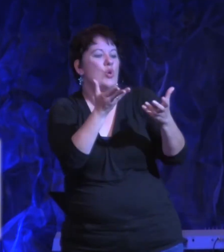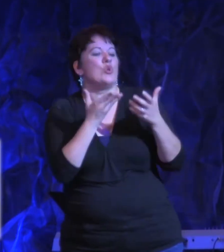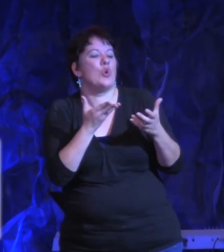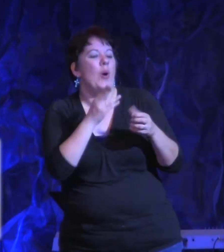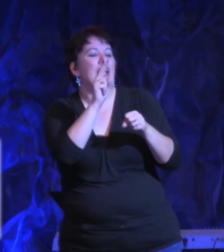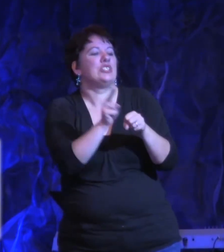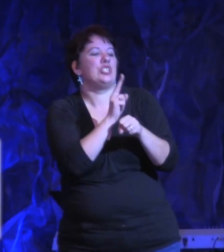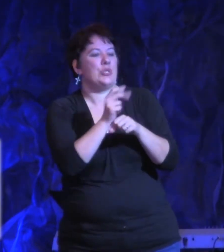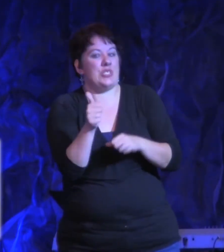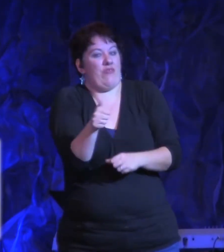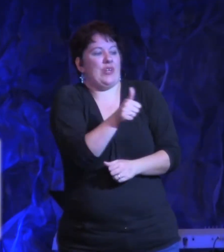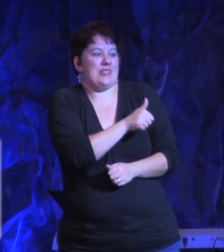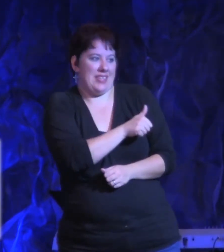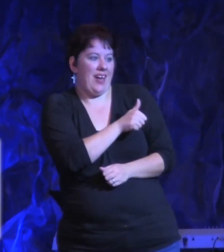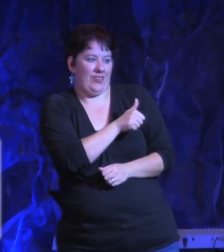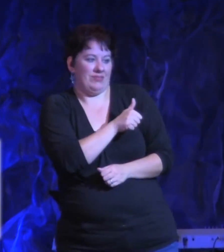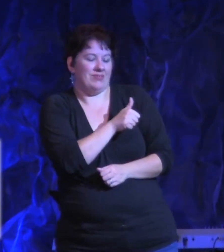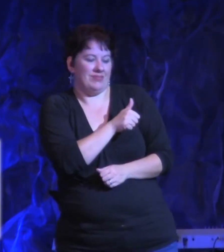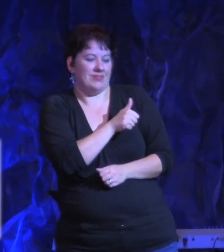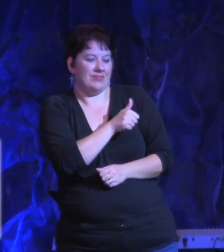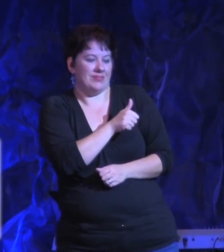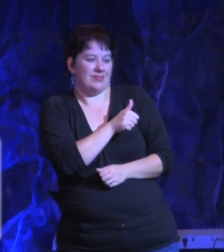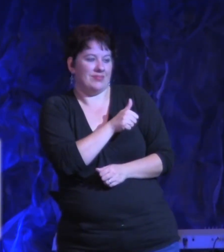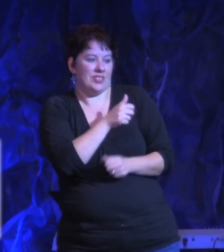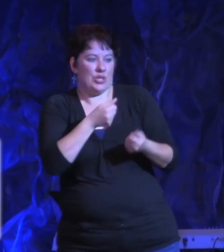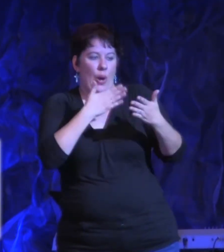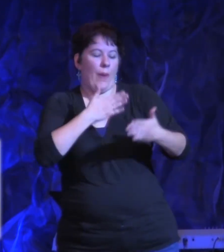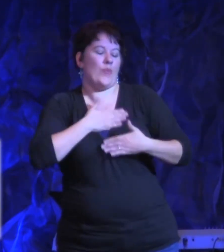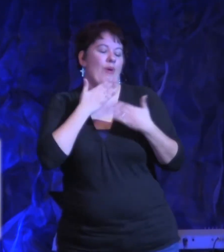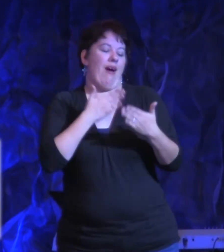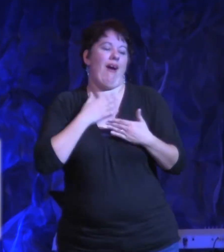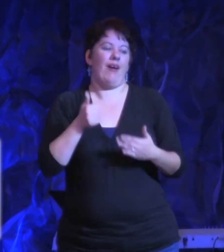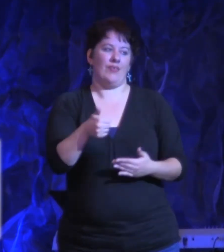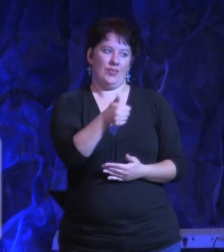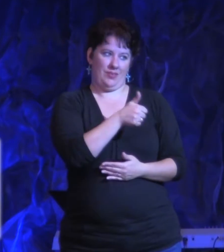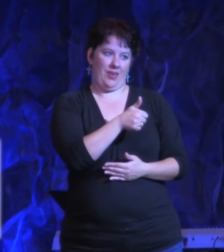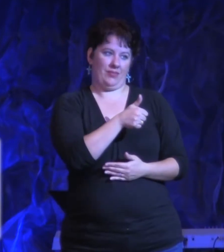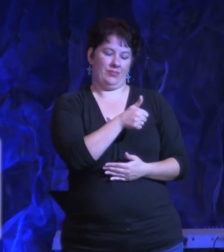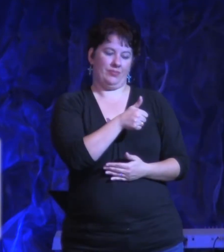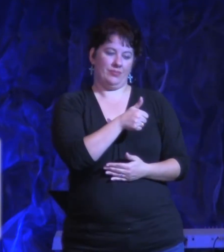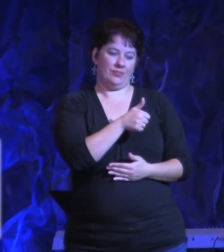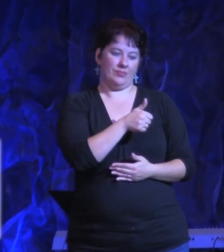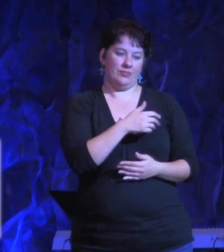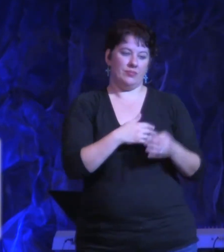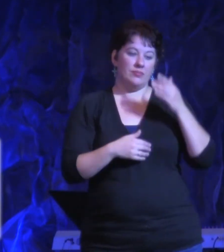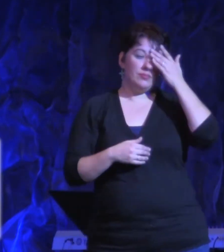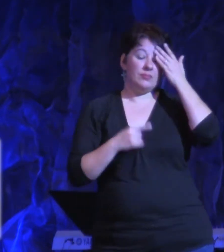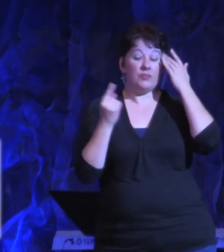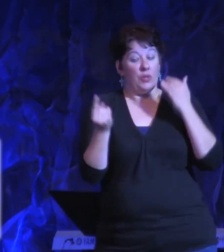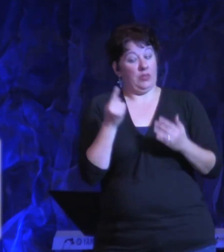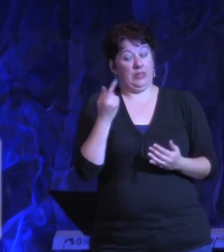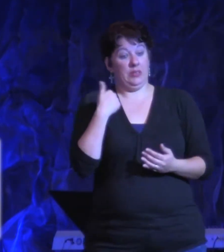See, the reason we never get a breakthrough sometimes is because we're too busy doing our own thing.